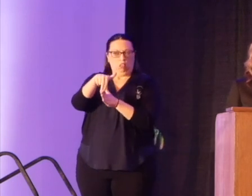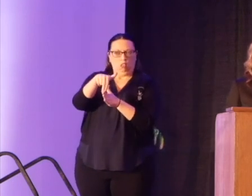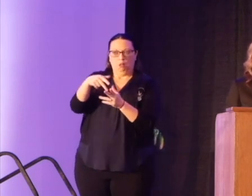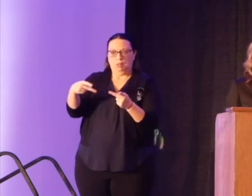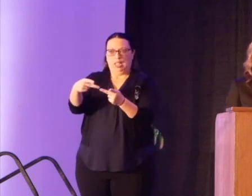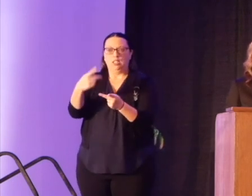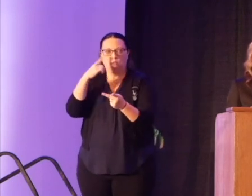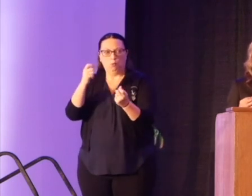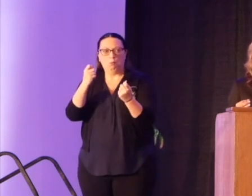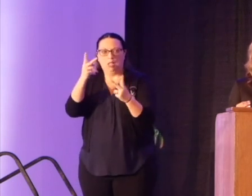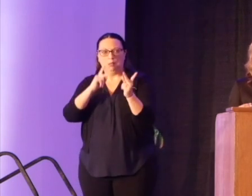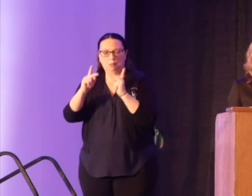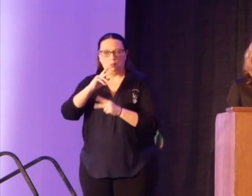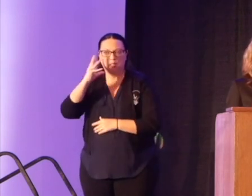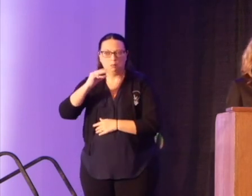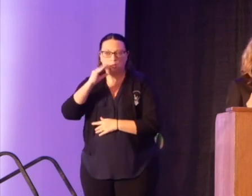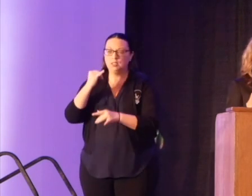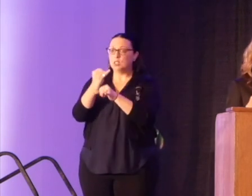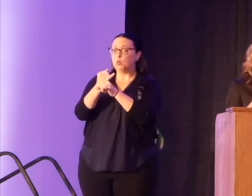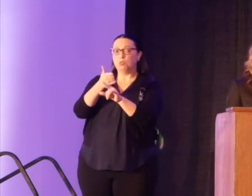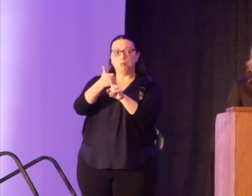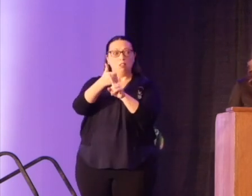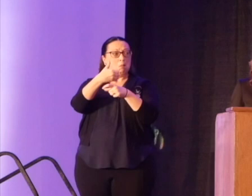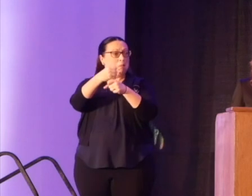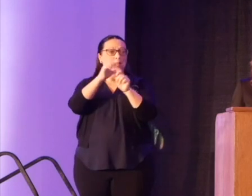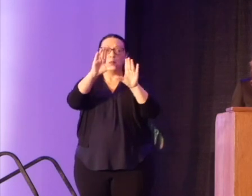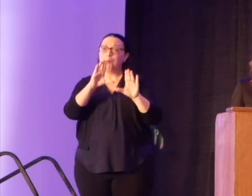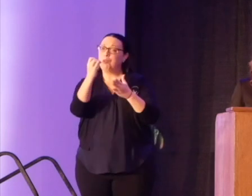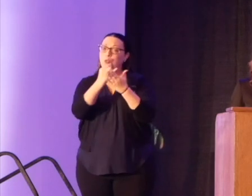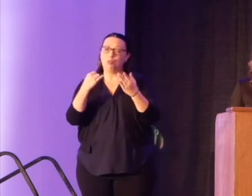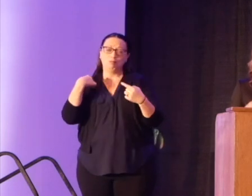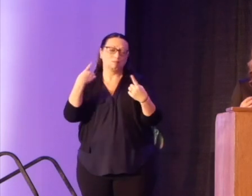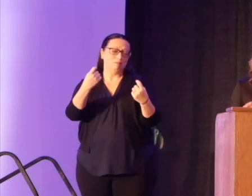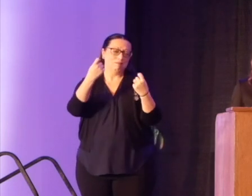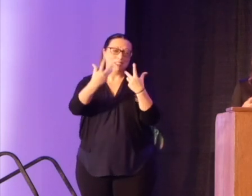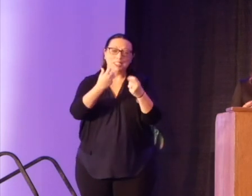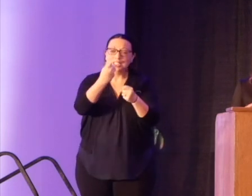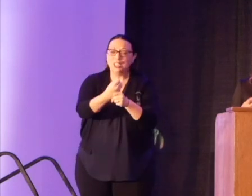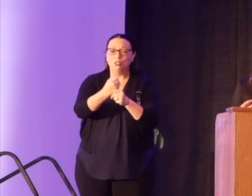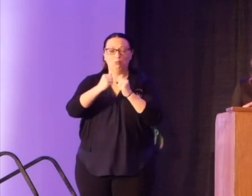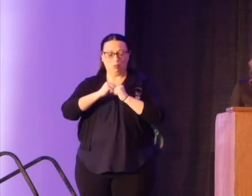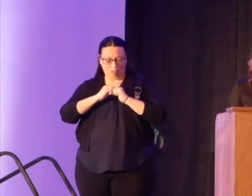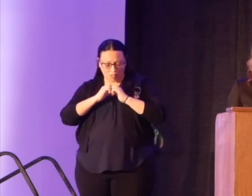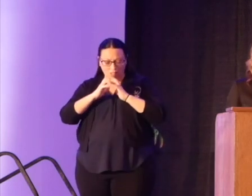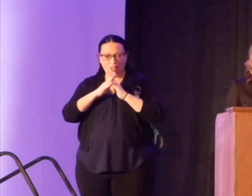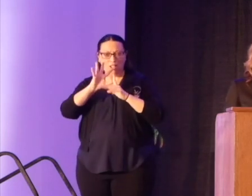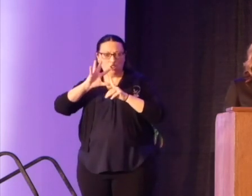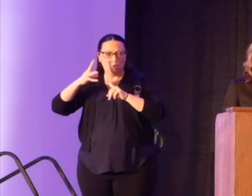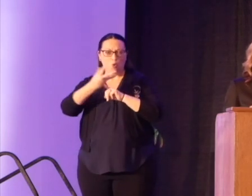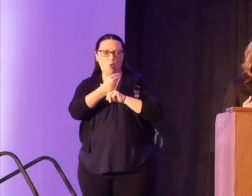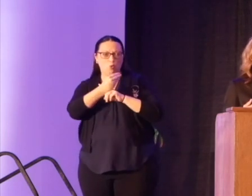themselves, institutions that have been creating great art for decades and were forged in cultural movements of